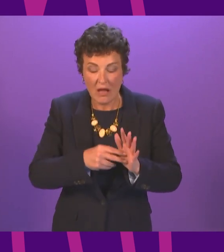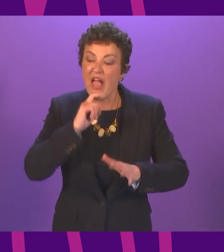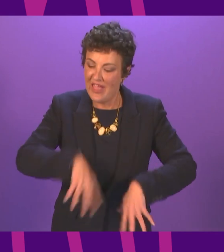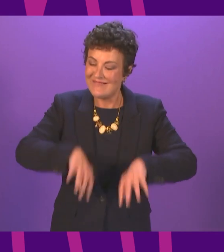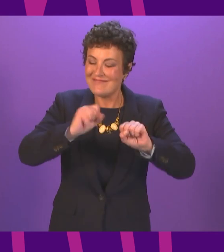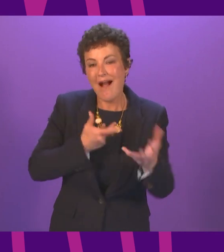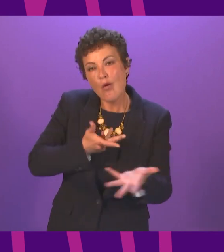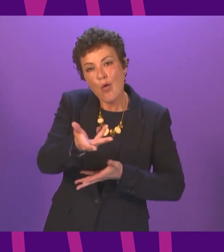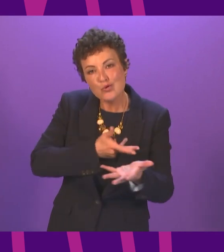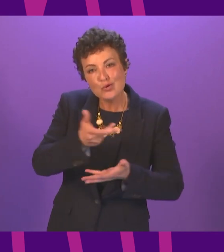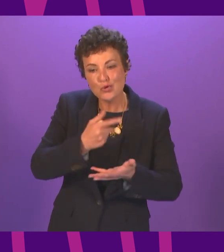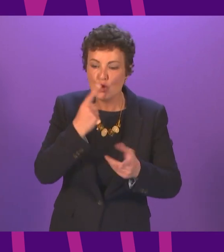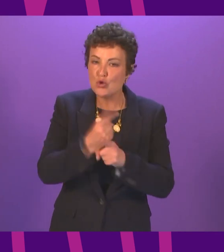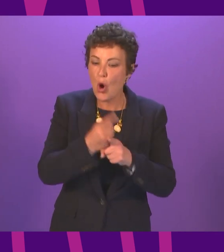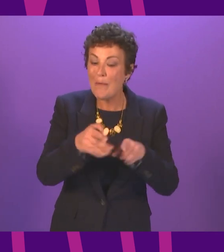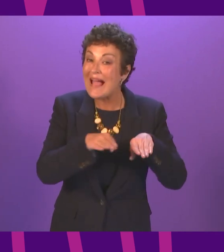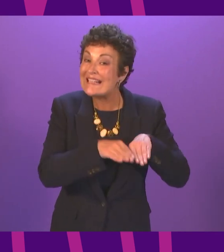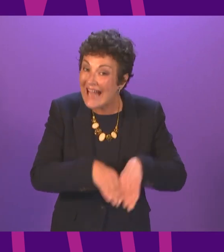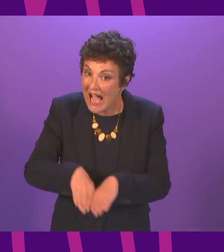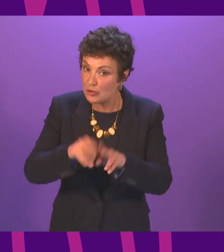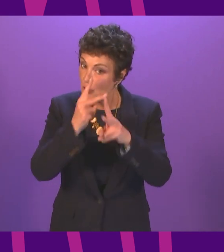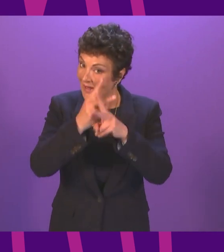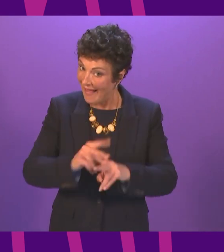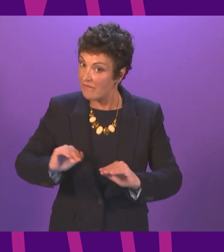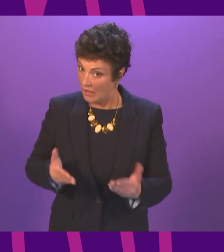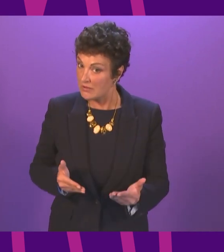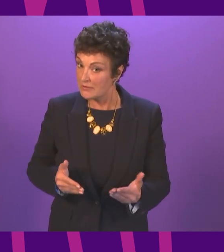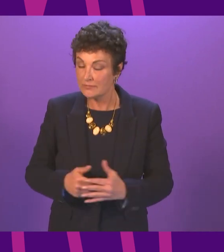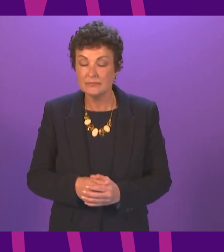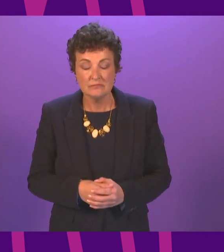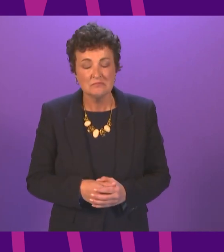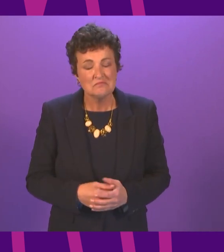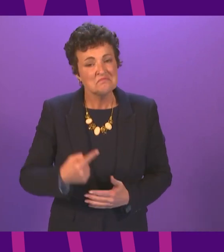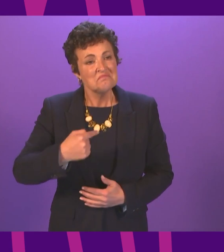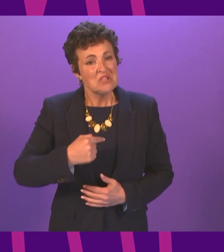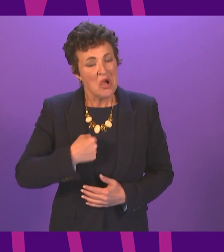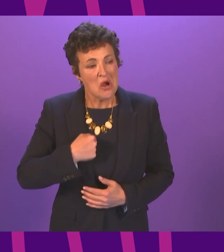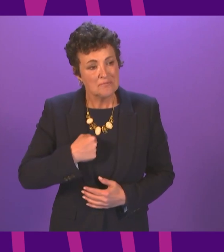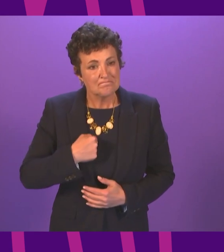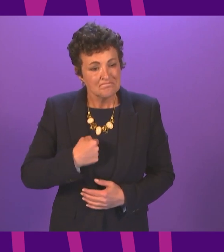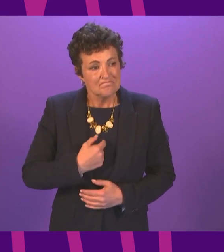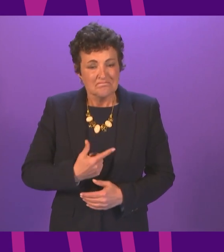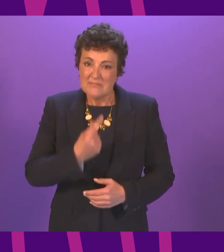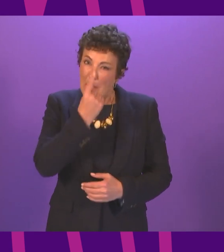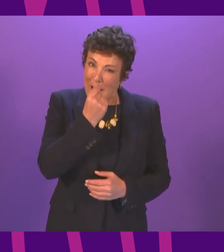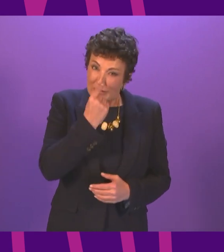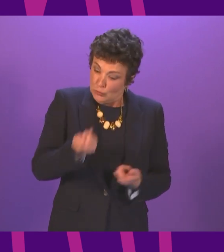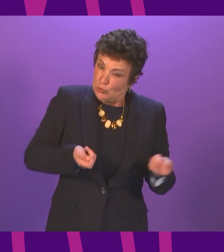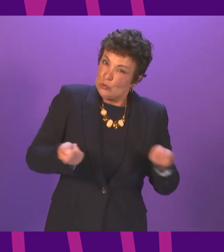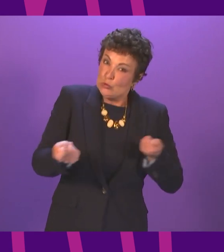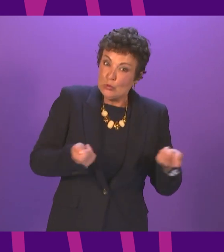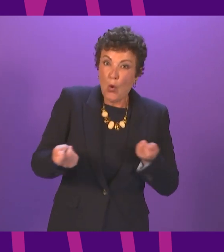consultation on a national care service. Our resilience to the pandemic has been drawn from our sense of community.